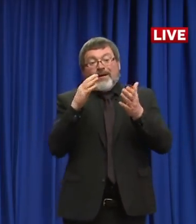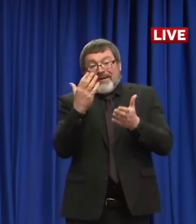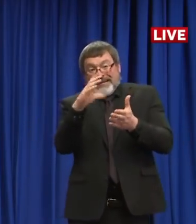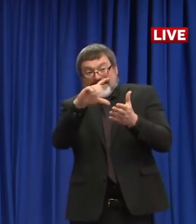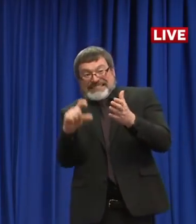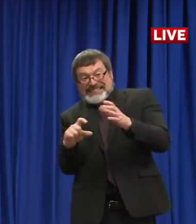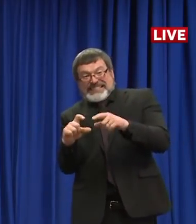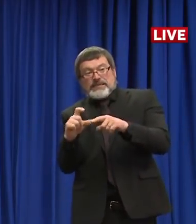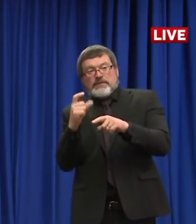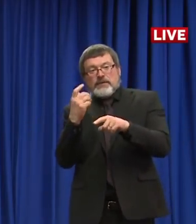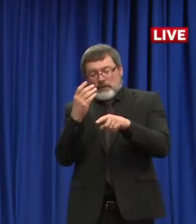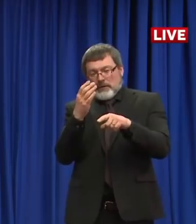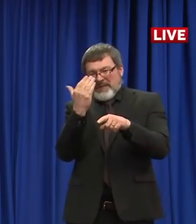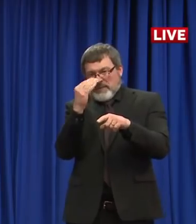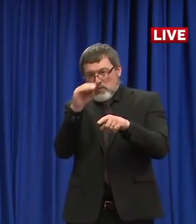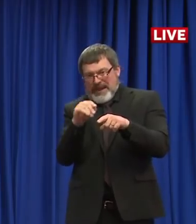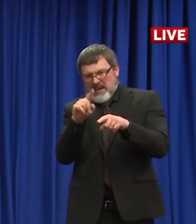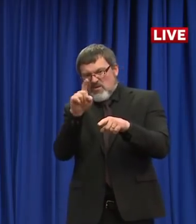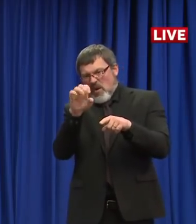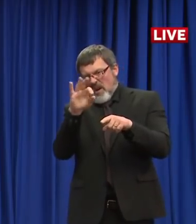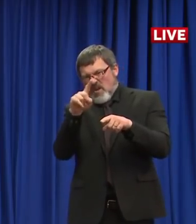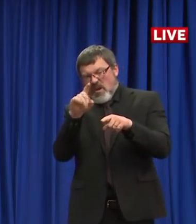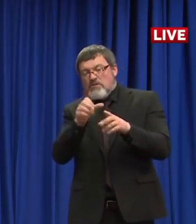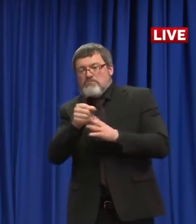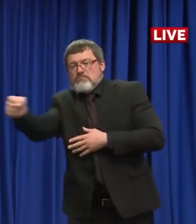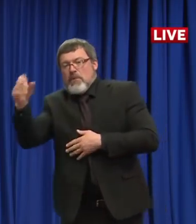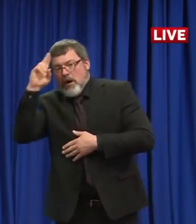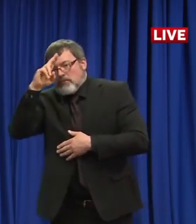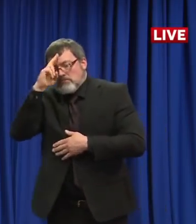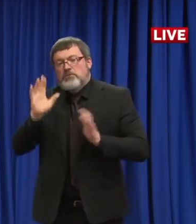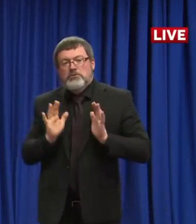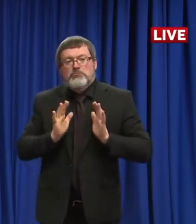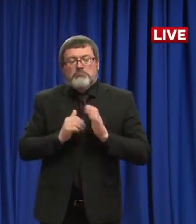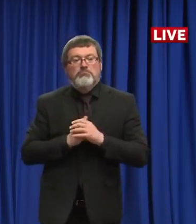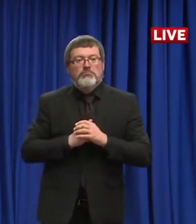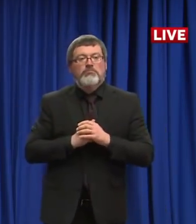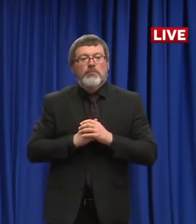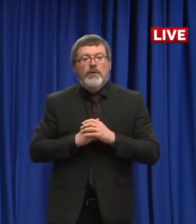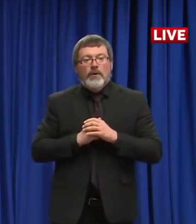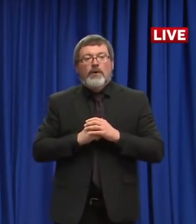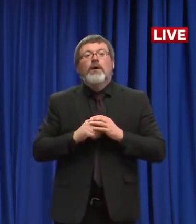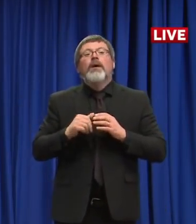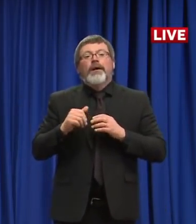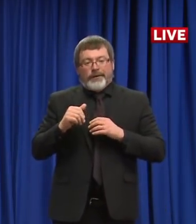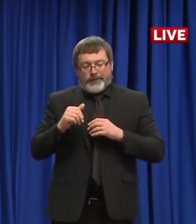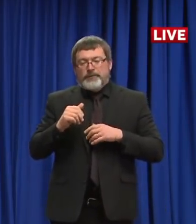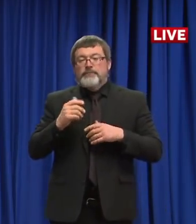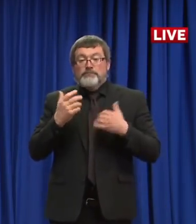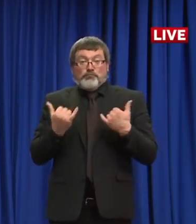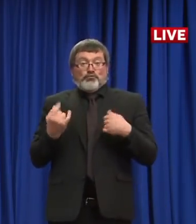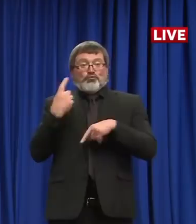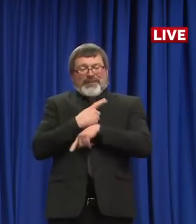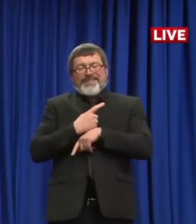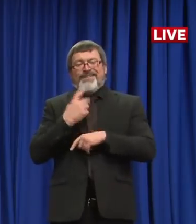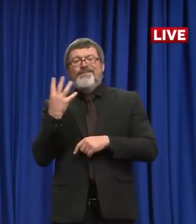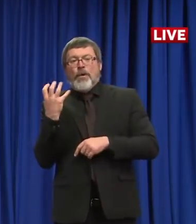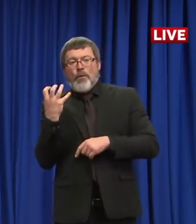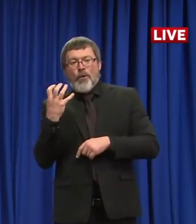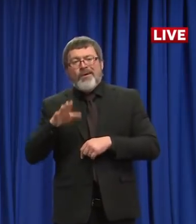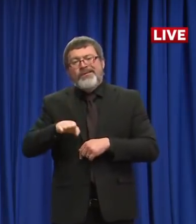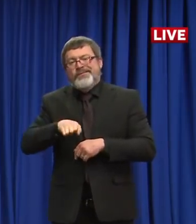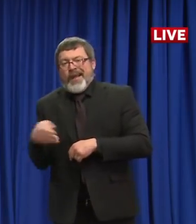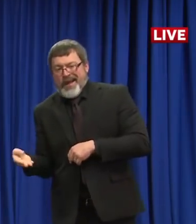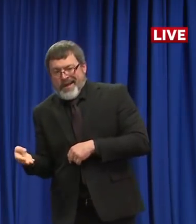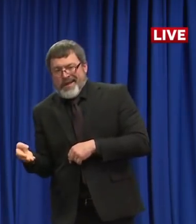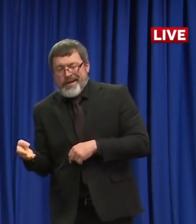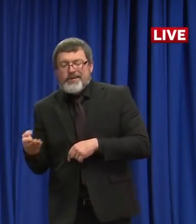term care facility outbreaks, which is exactly the population that is at increased risk for COVID-19. So our thoughts and sympathies go to the families